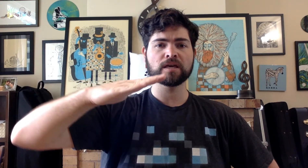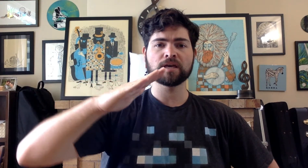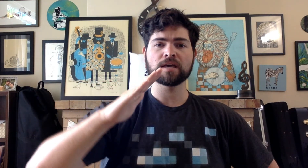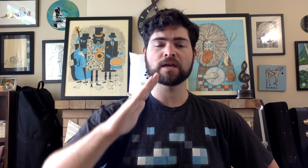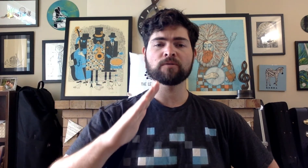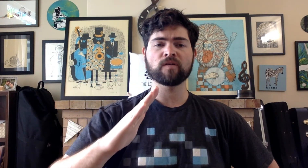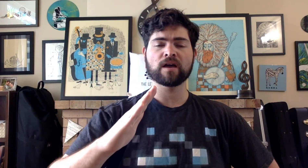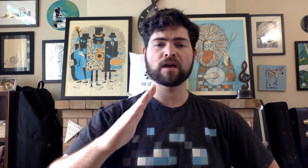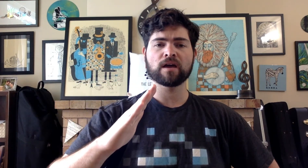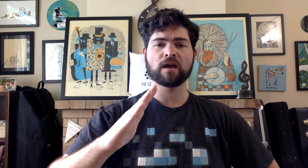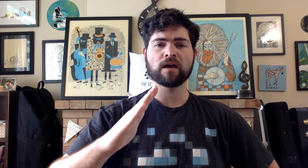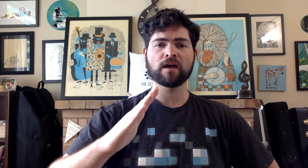Re,